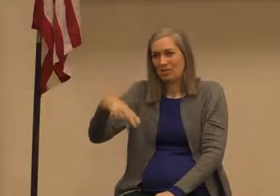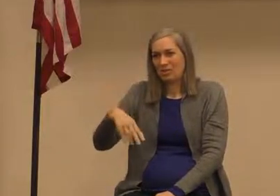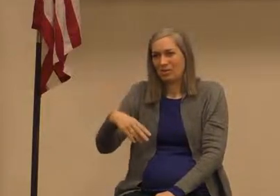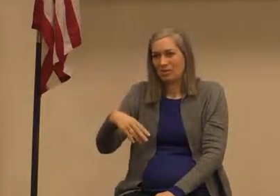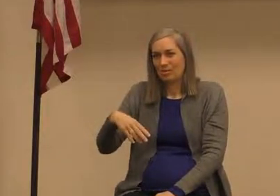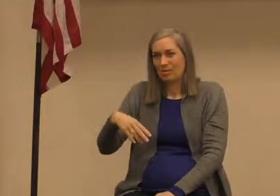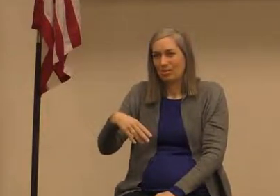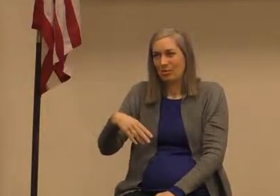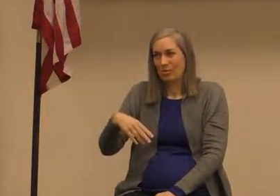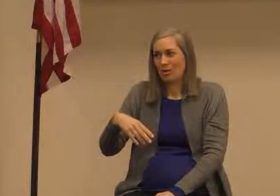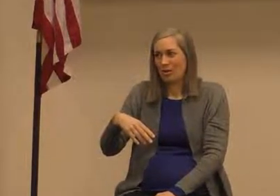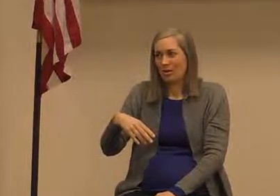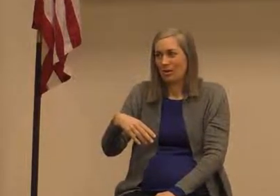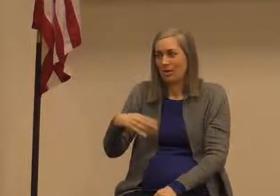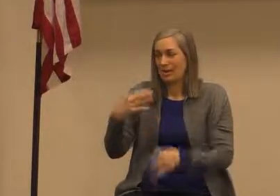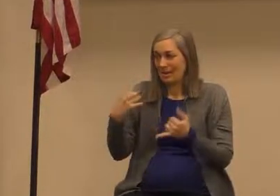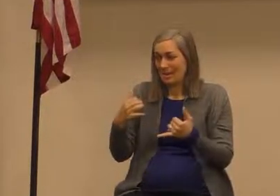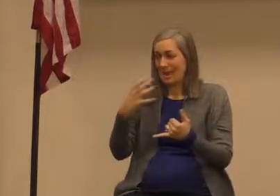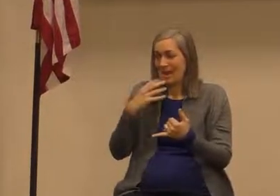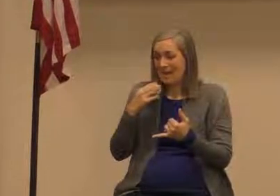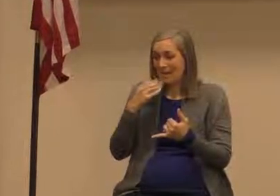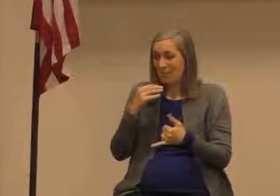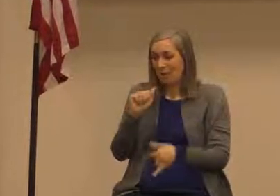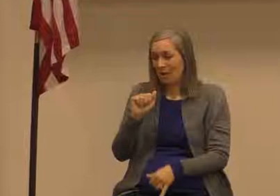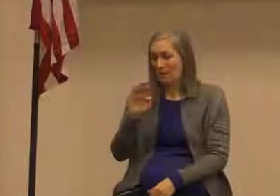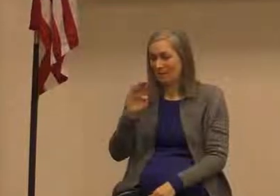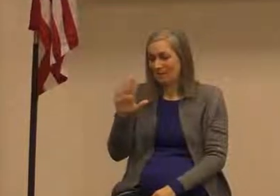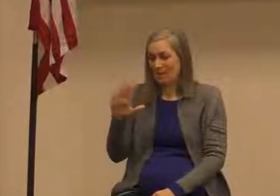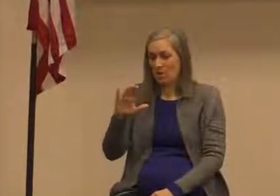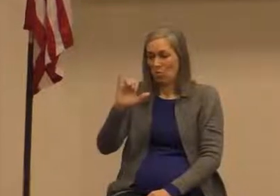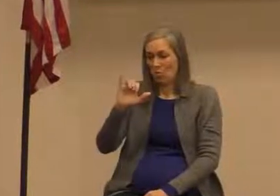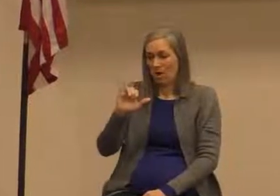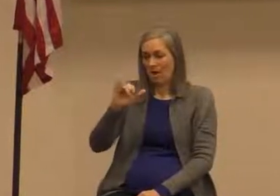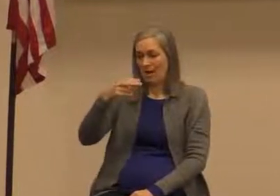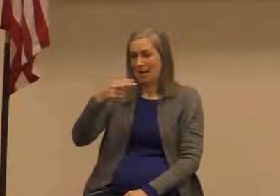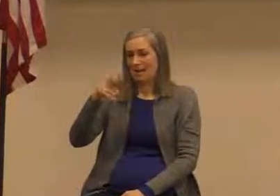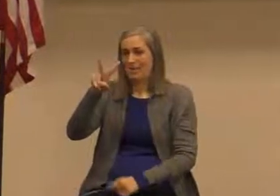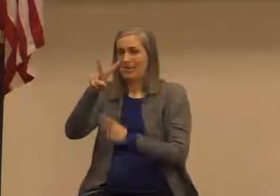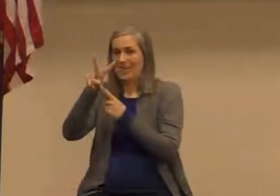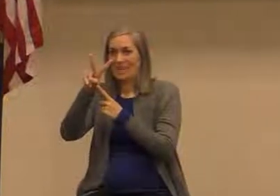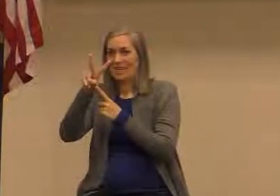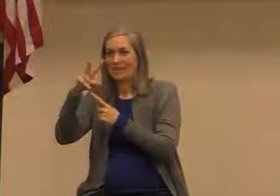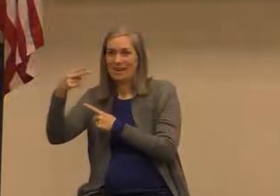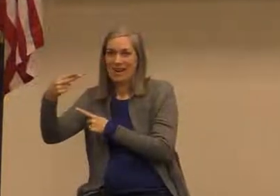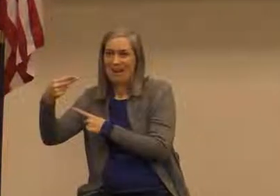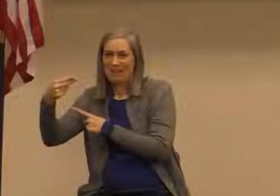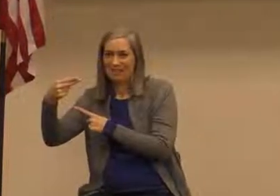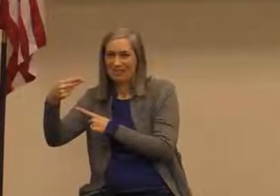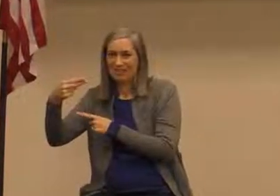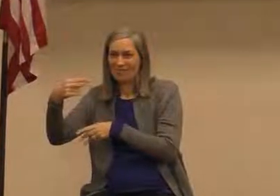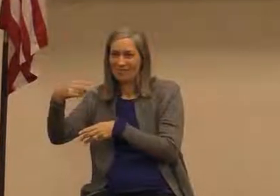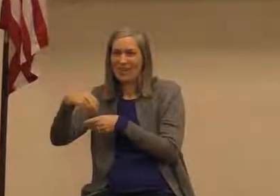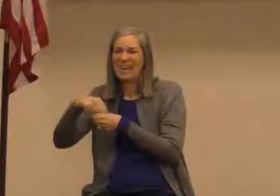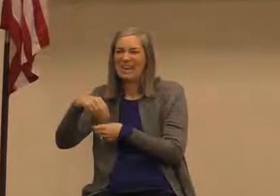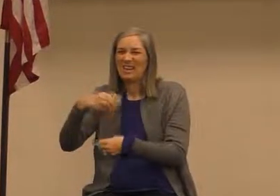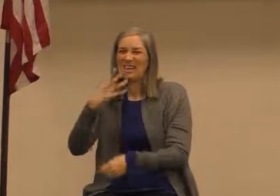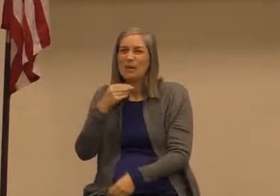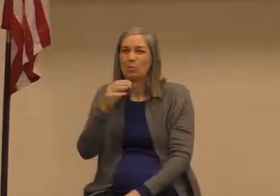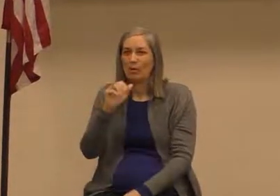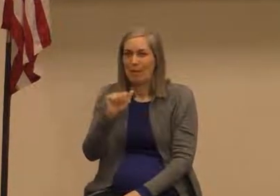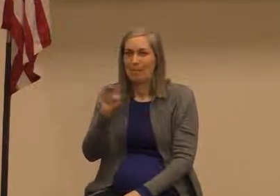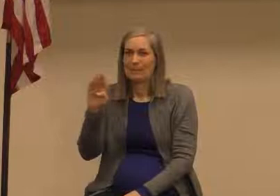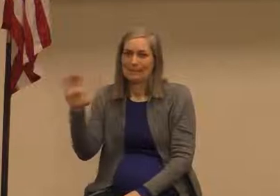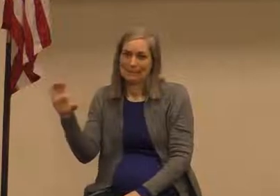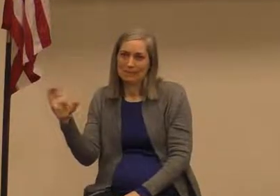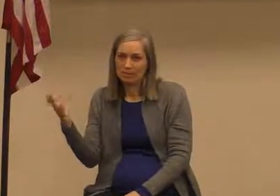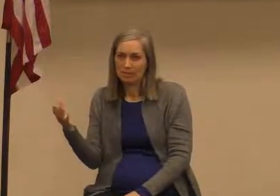V H it's the in the Hebrew alphabet it's Yod He Vav He those are the four